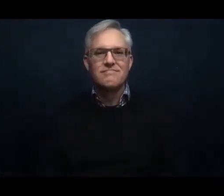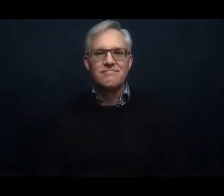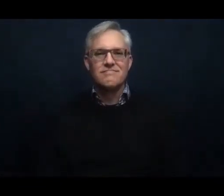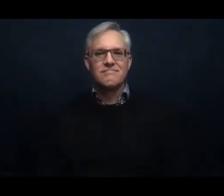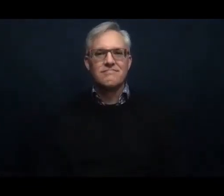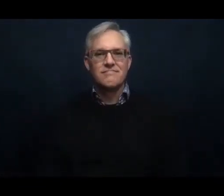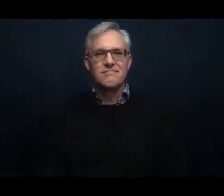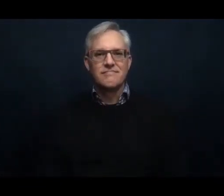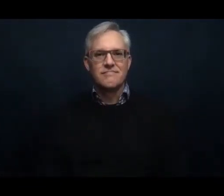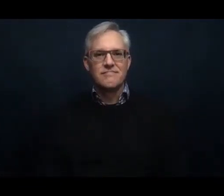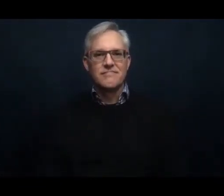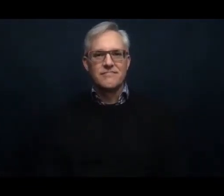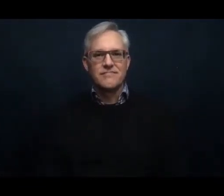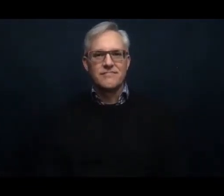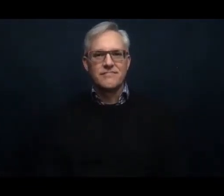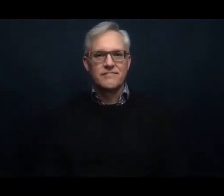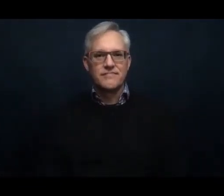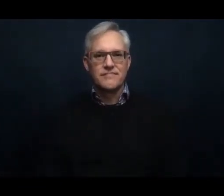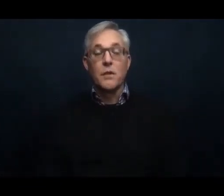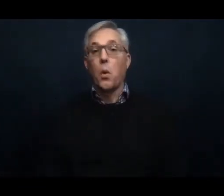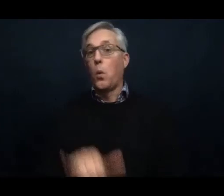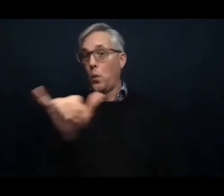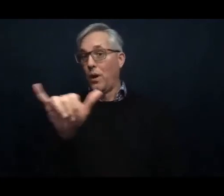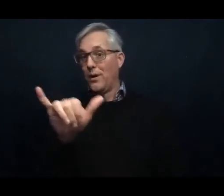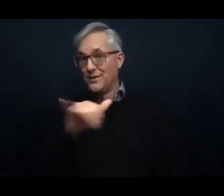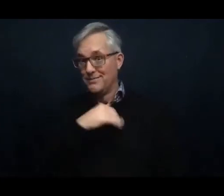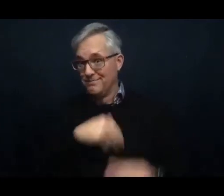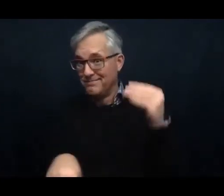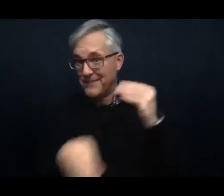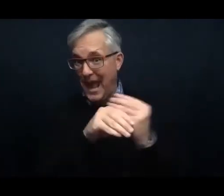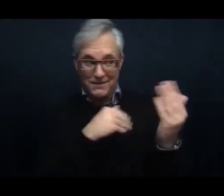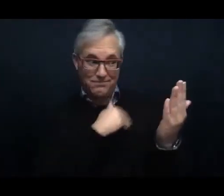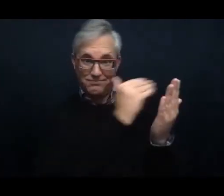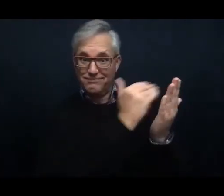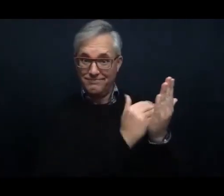Another thing I'll put on my list is cooking. Another I'll probably make some cookies.